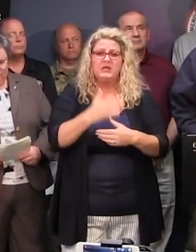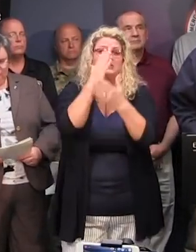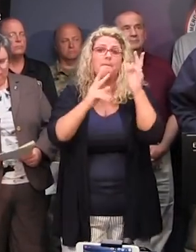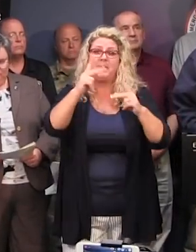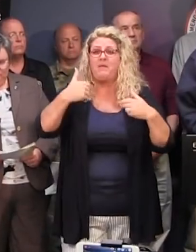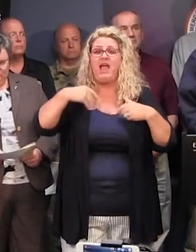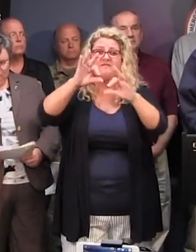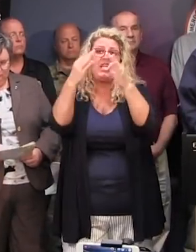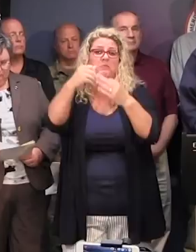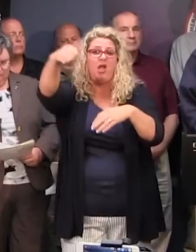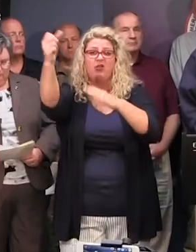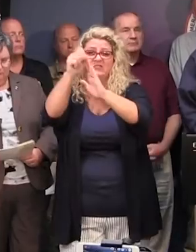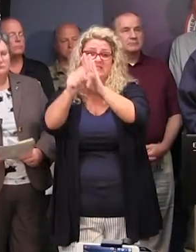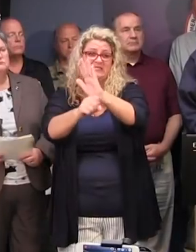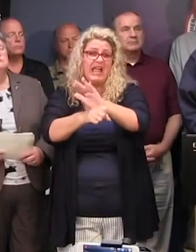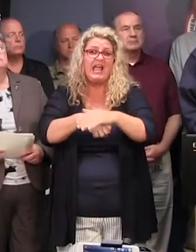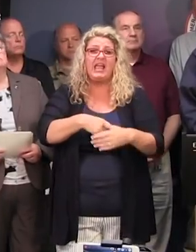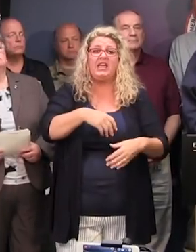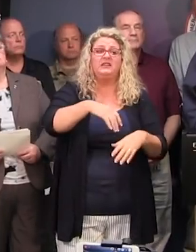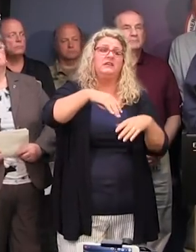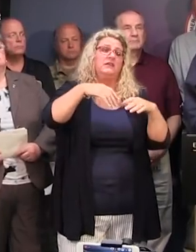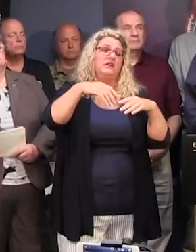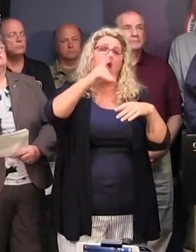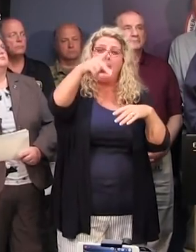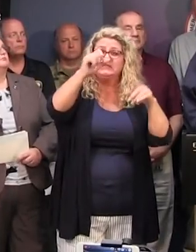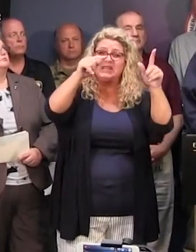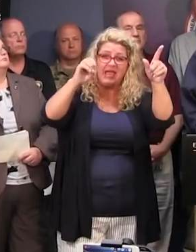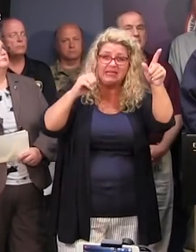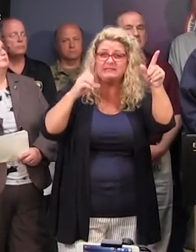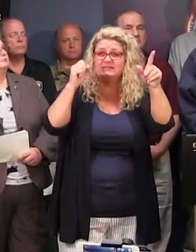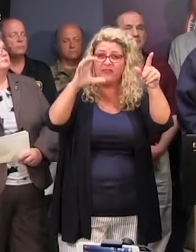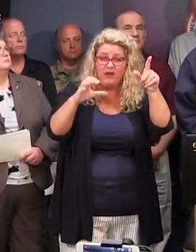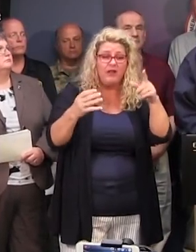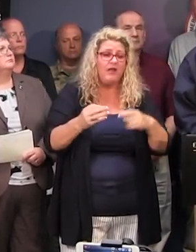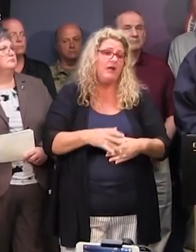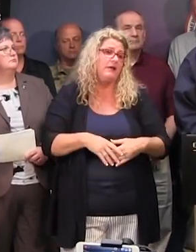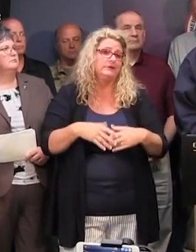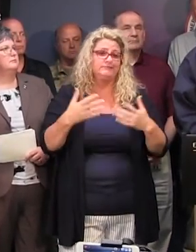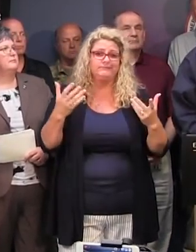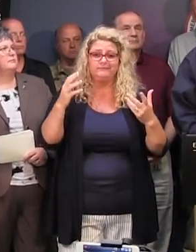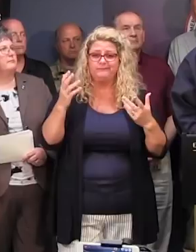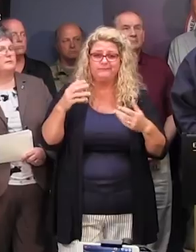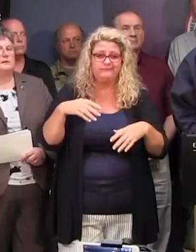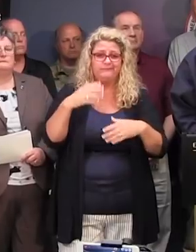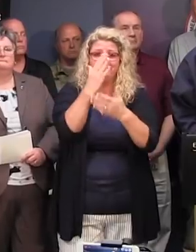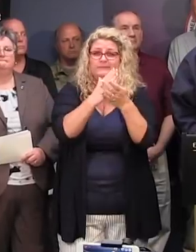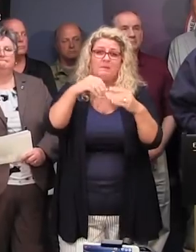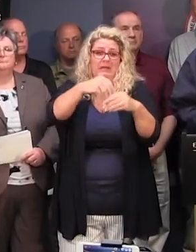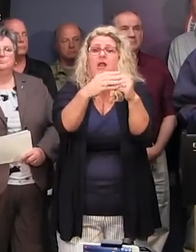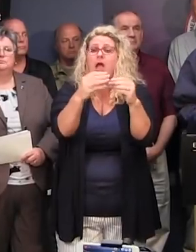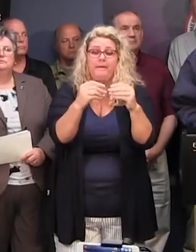in other states, people who have relatives in the upstate. There may be people in the Midlands.